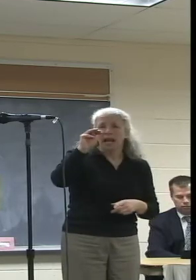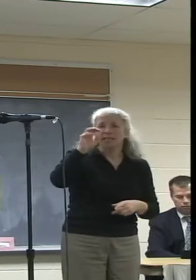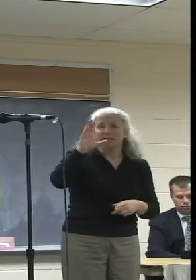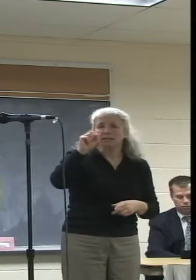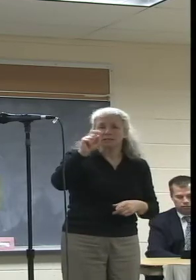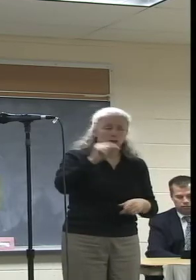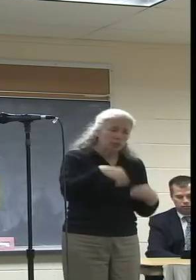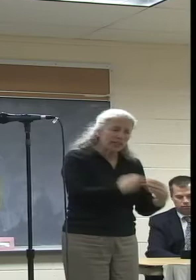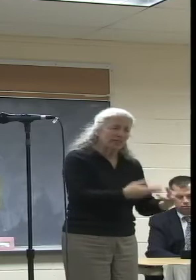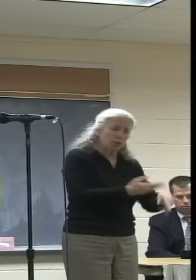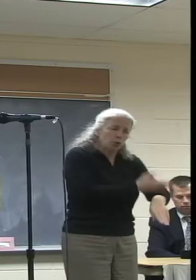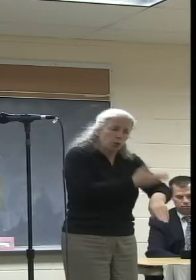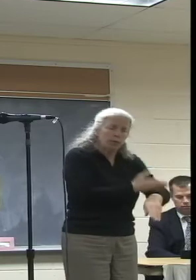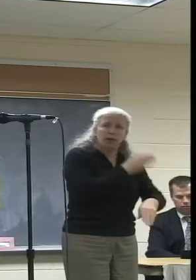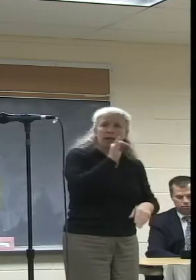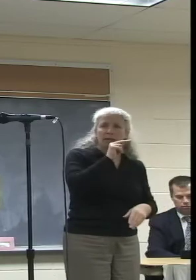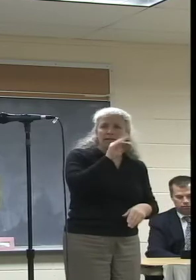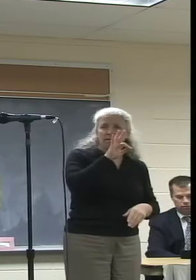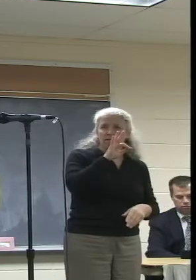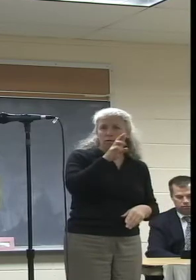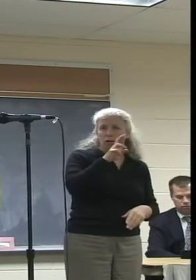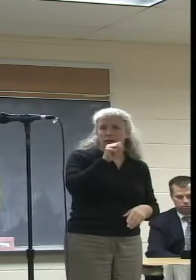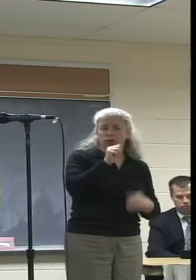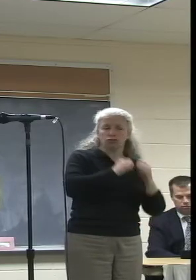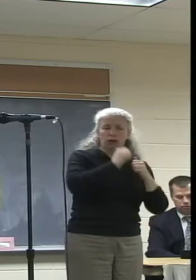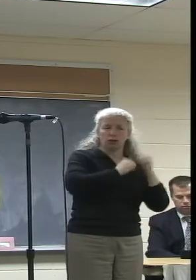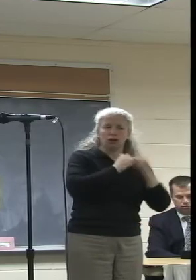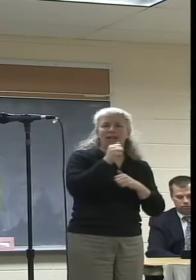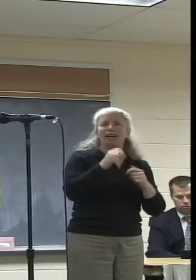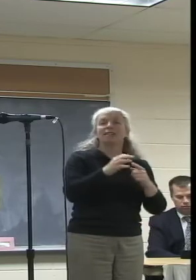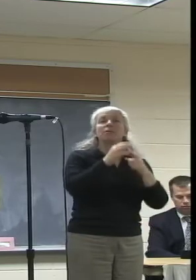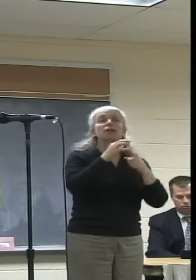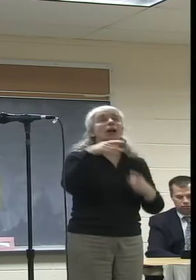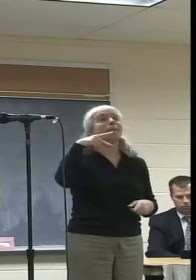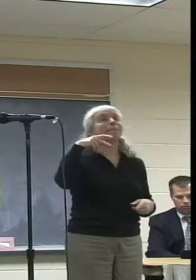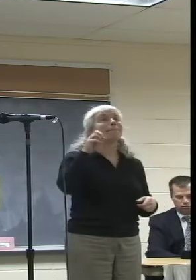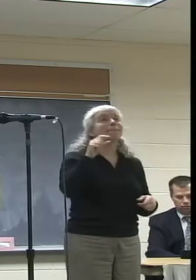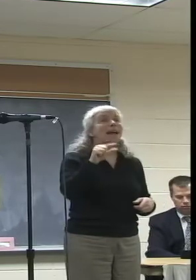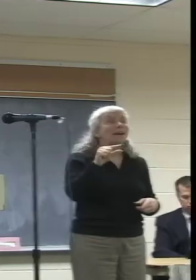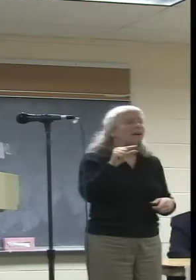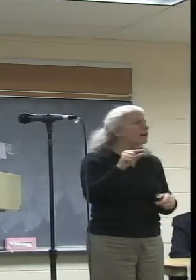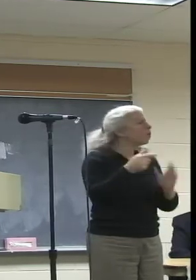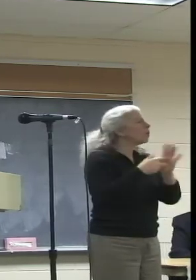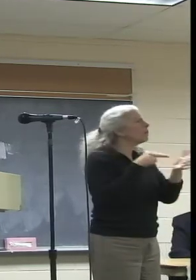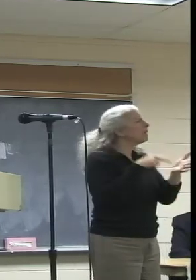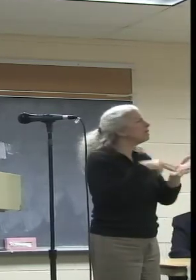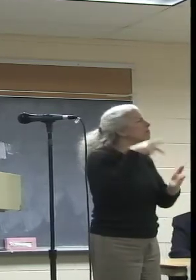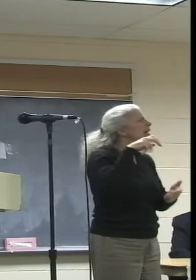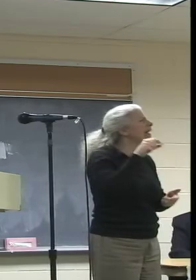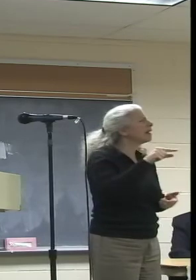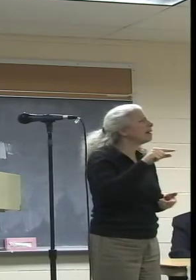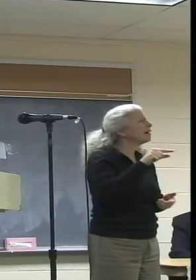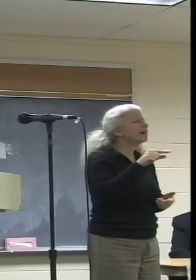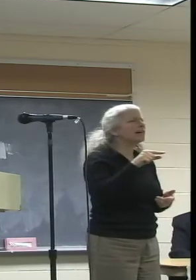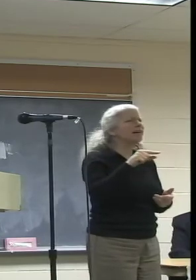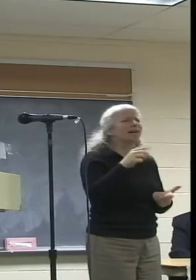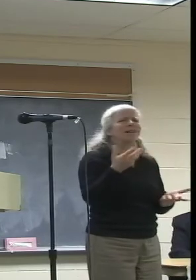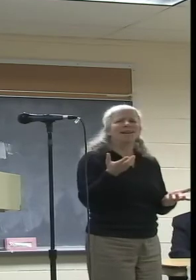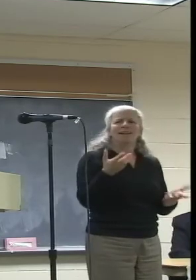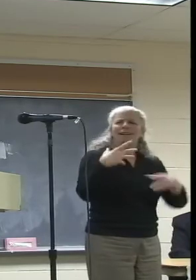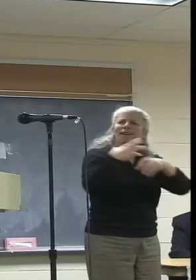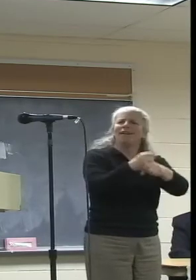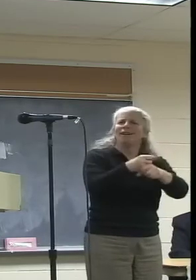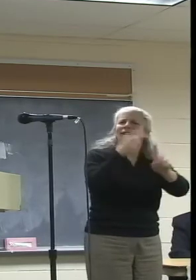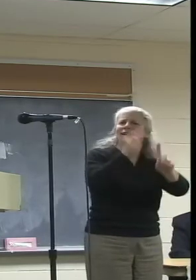particularly PEG. PEG. PEG. What does PEG stand for? You know,